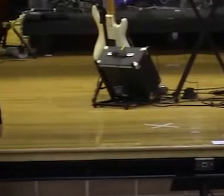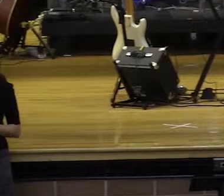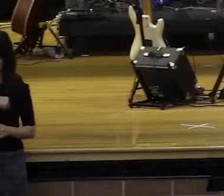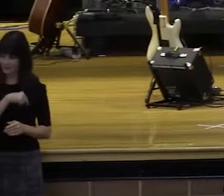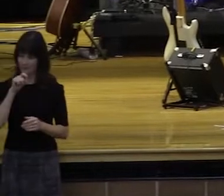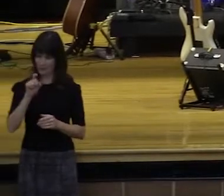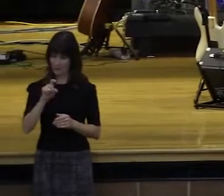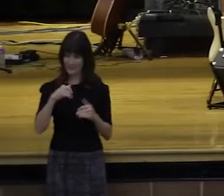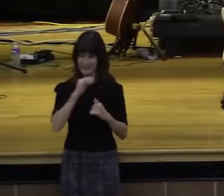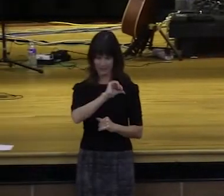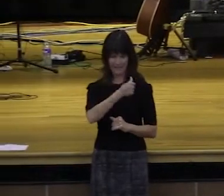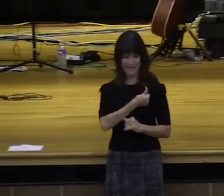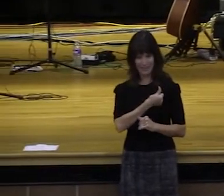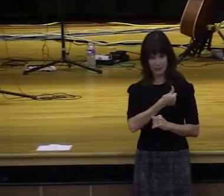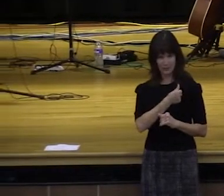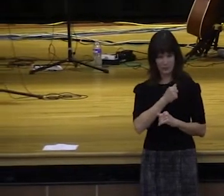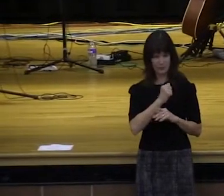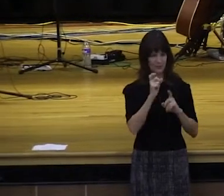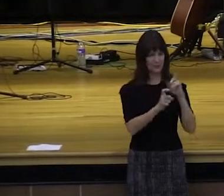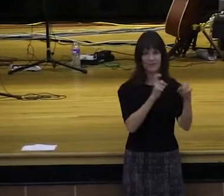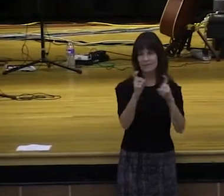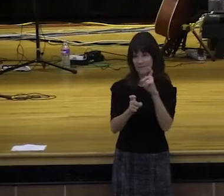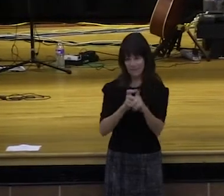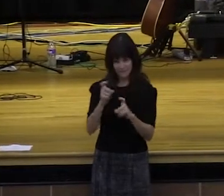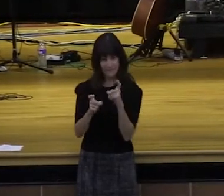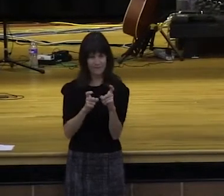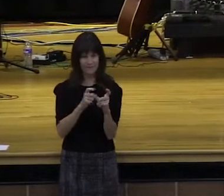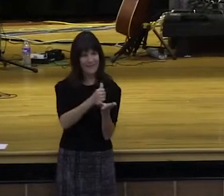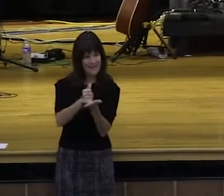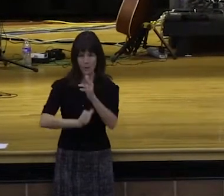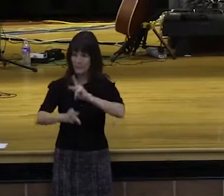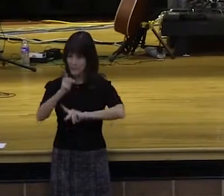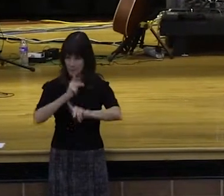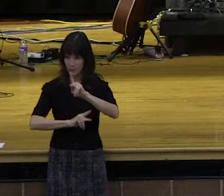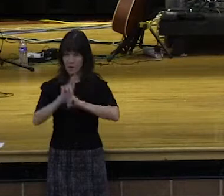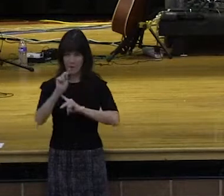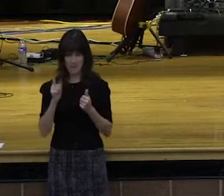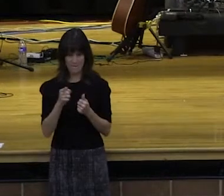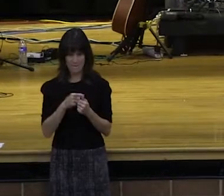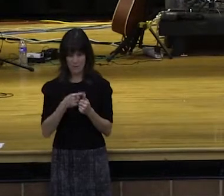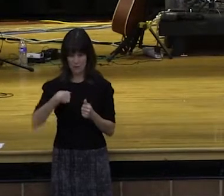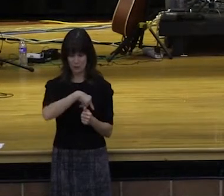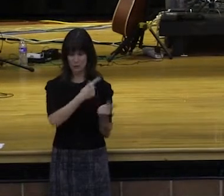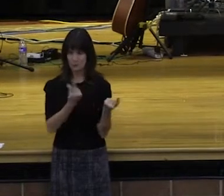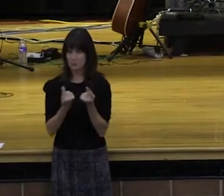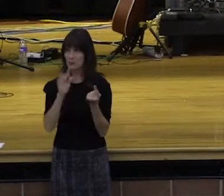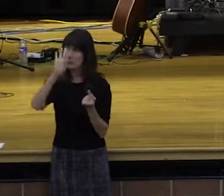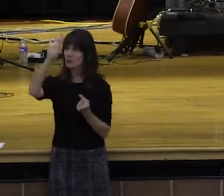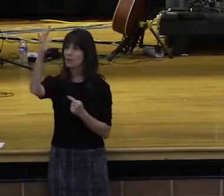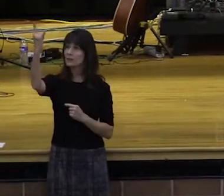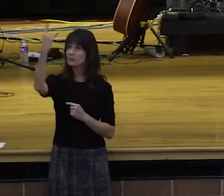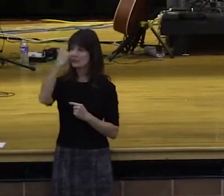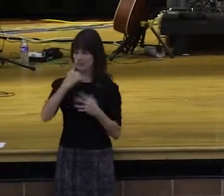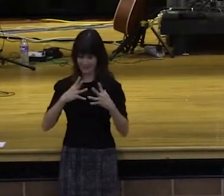How do we want to be blessed? Well, first, we need to receive with the heart to give. Receive His love to give His